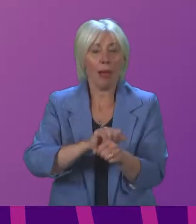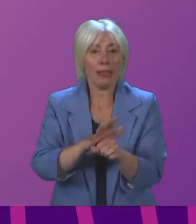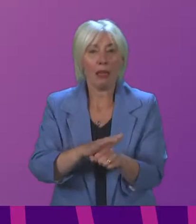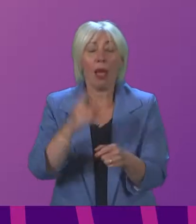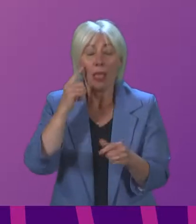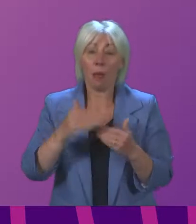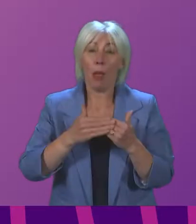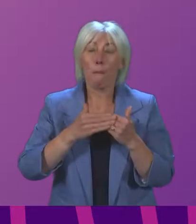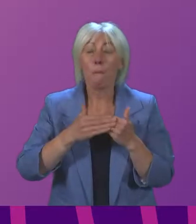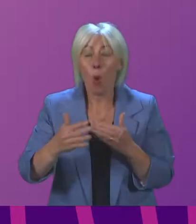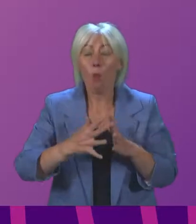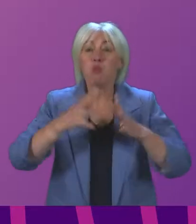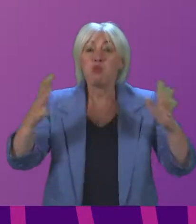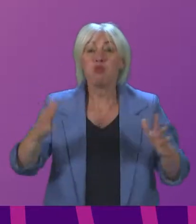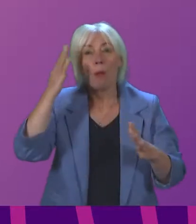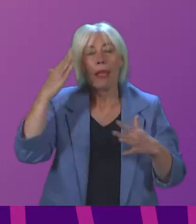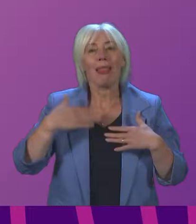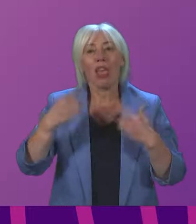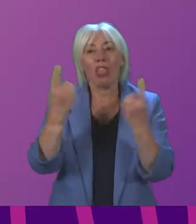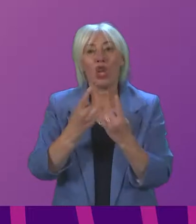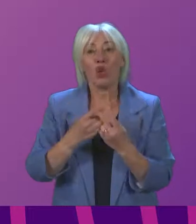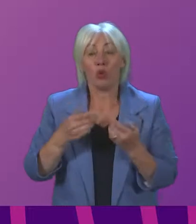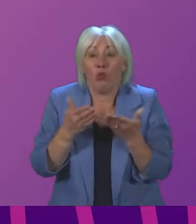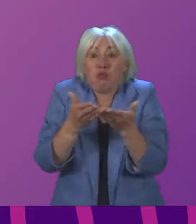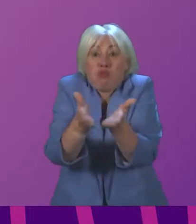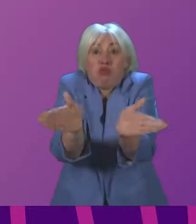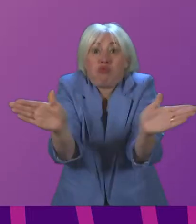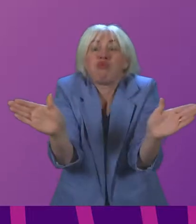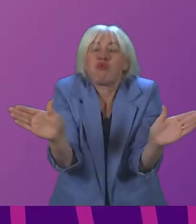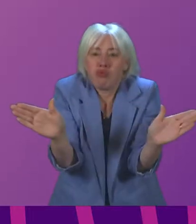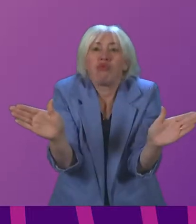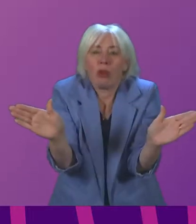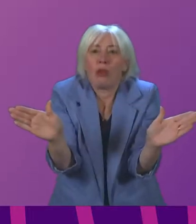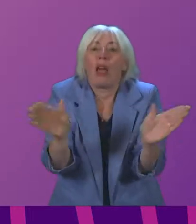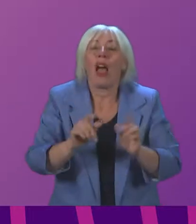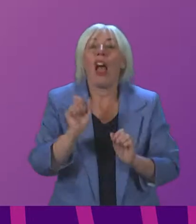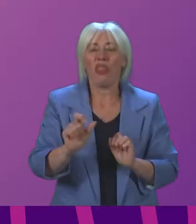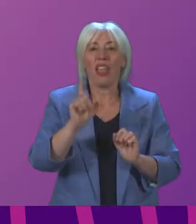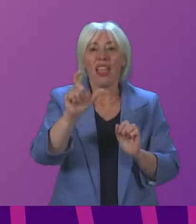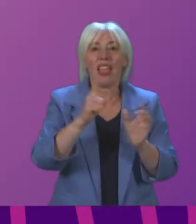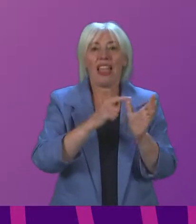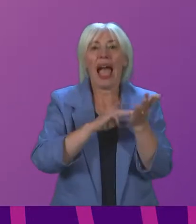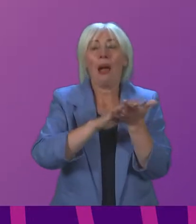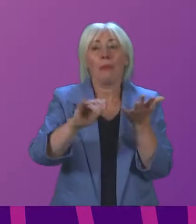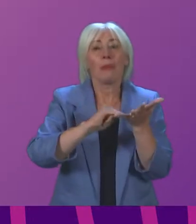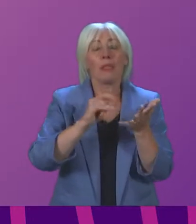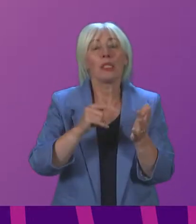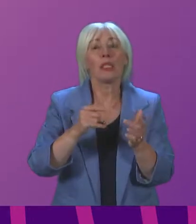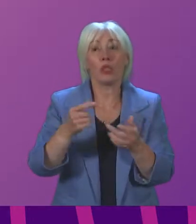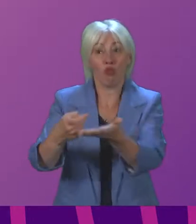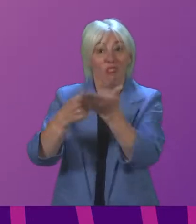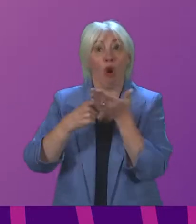health problems across our communities that is even greater, and that CARMS referrals will continue to rise.